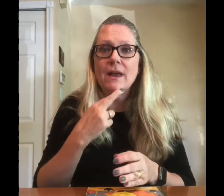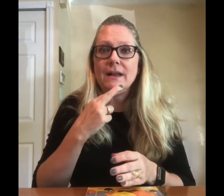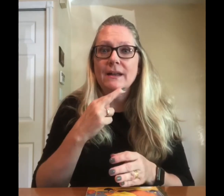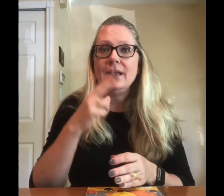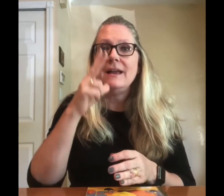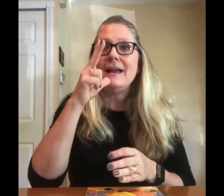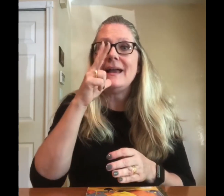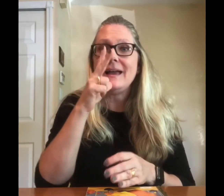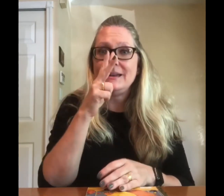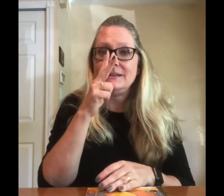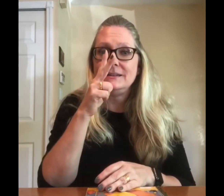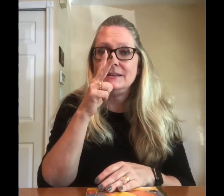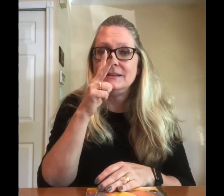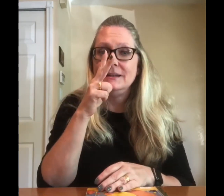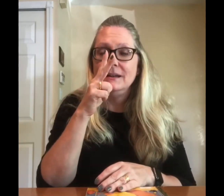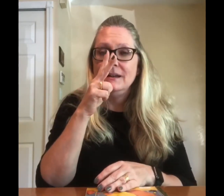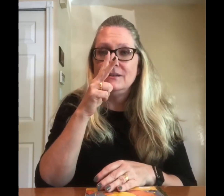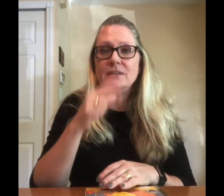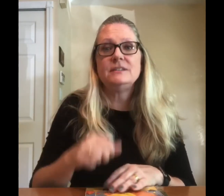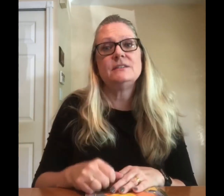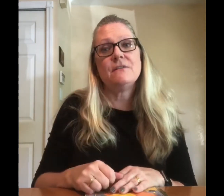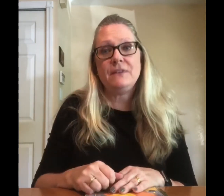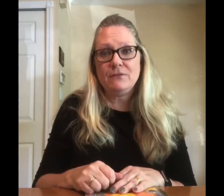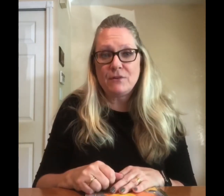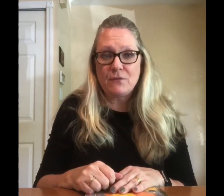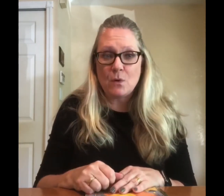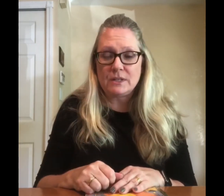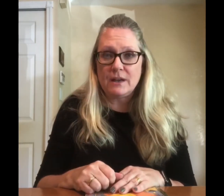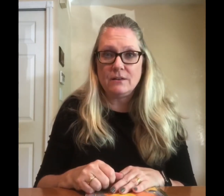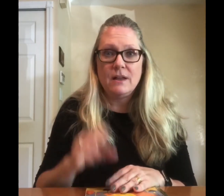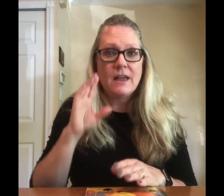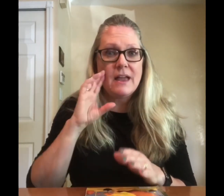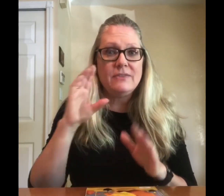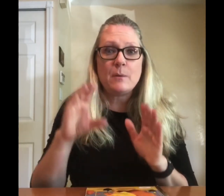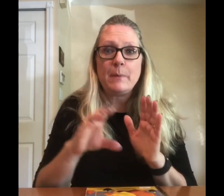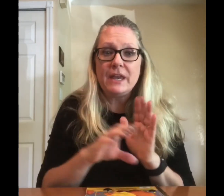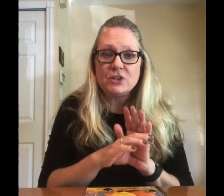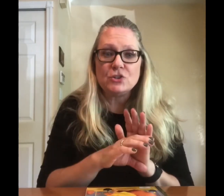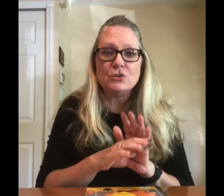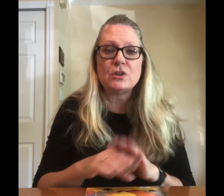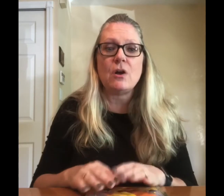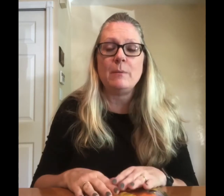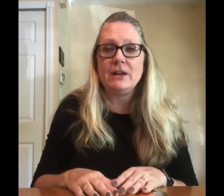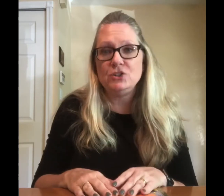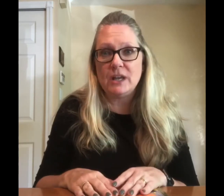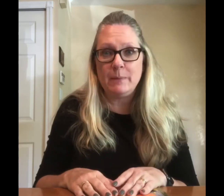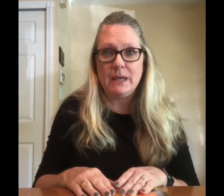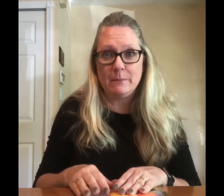Hen. This is a favorite folktale and the pictures are by J. P. Miller.